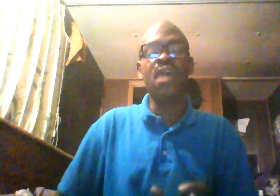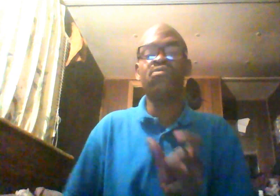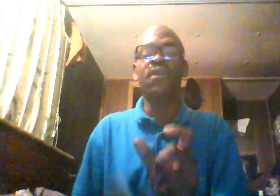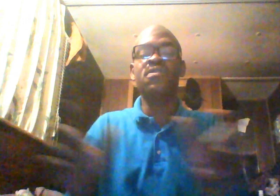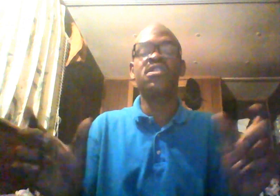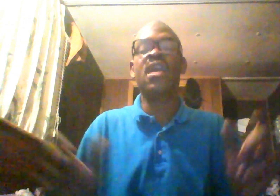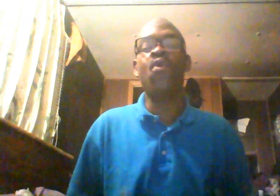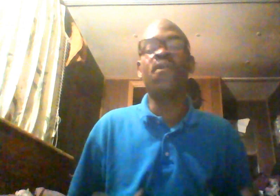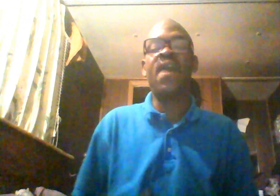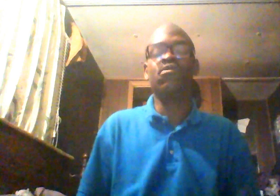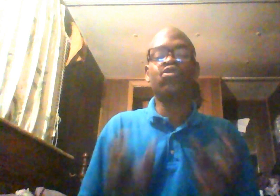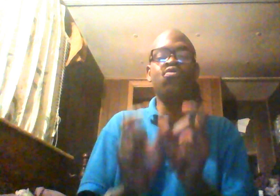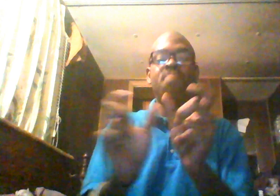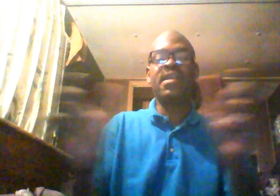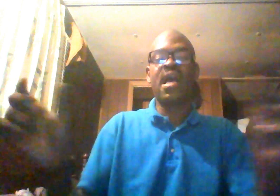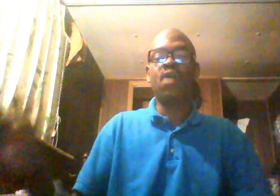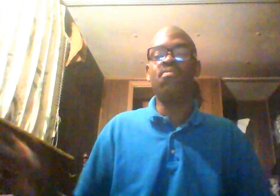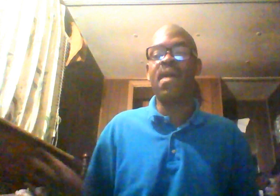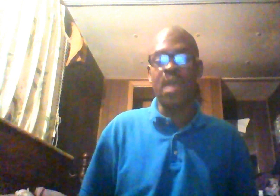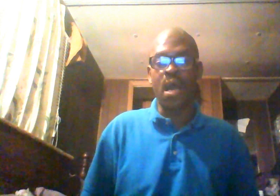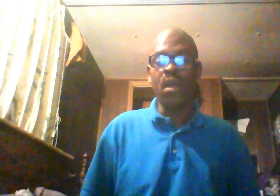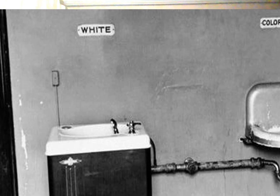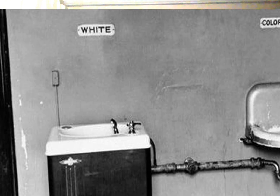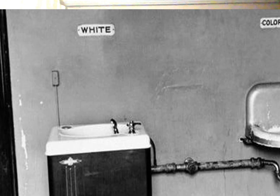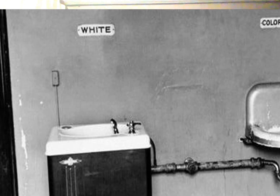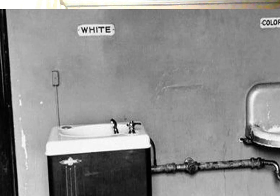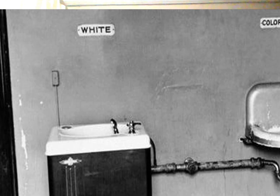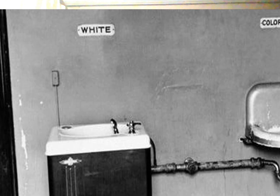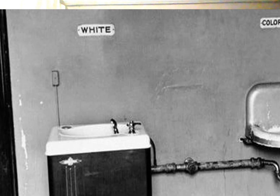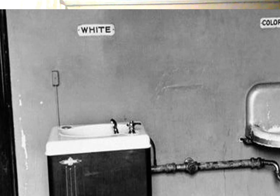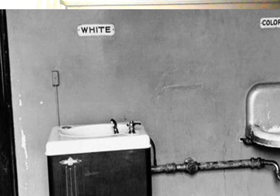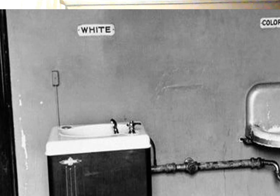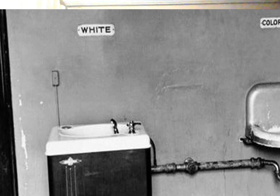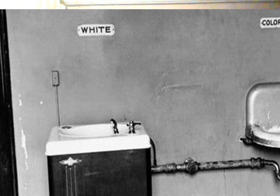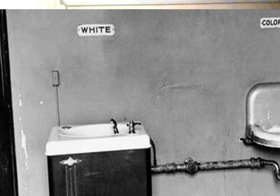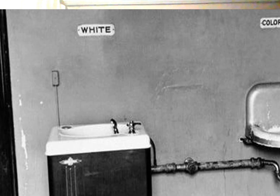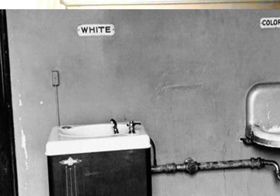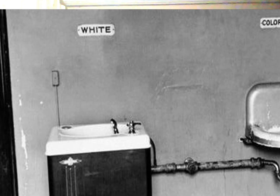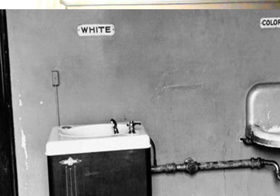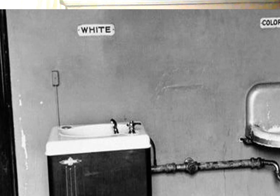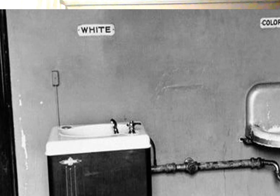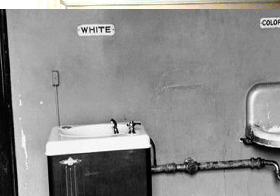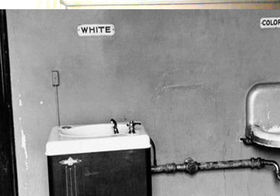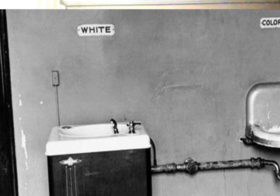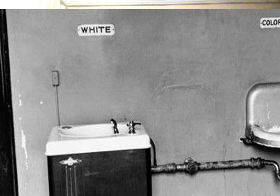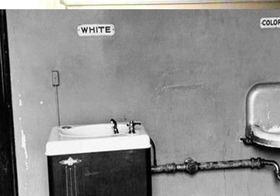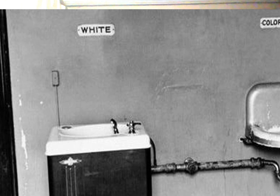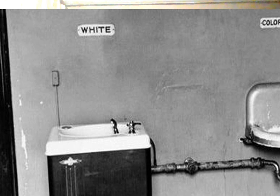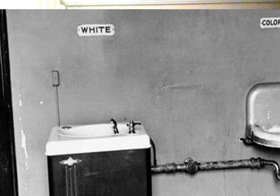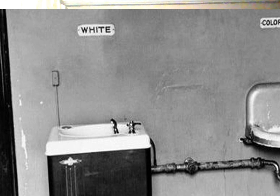drink from the same water fountains, kumbaya, kumbaya. The new generation of kids ain't with that program. We done tried to